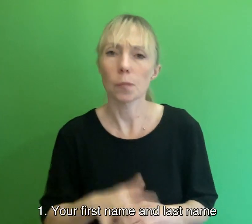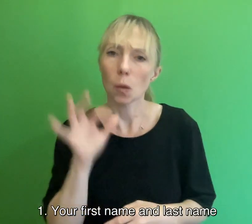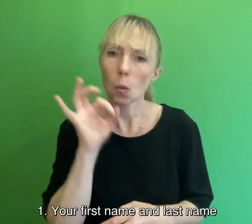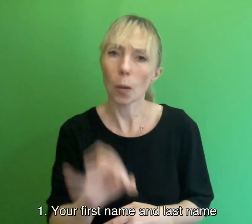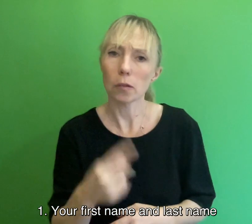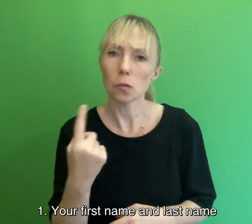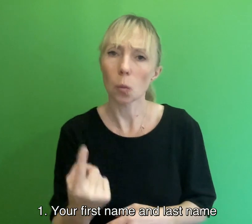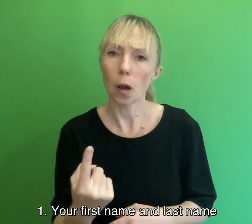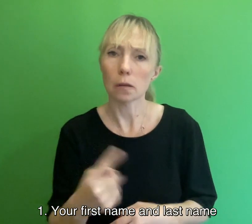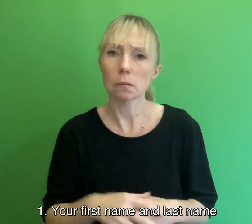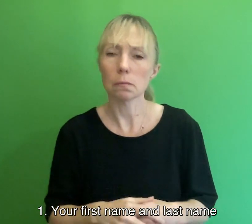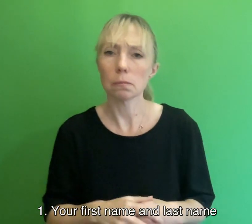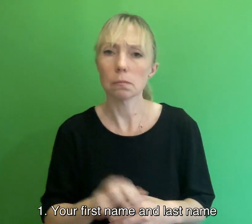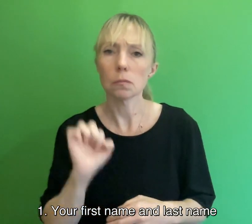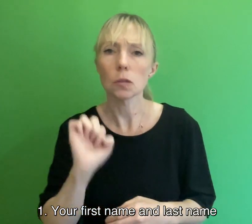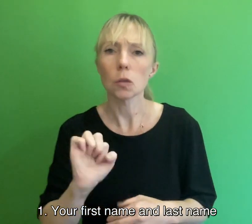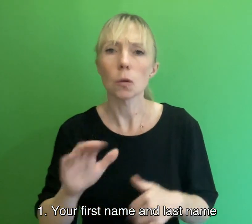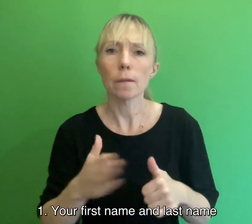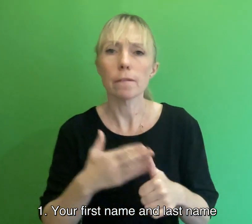Question first name and last name